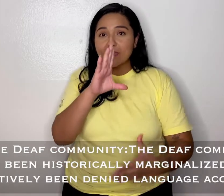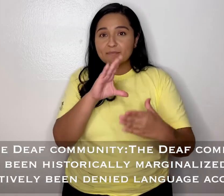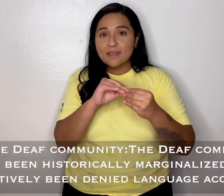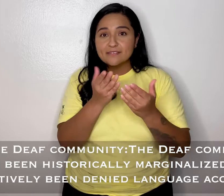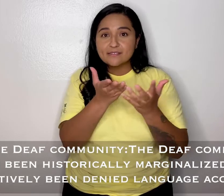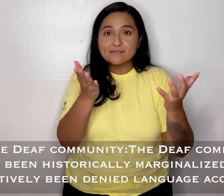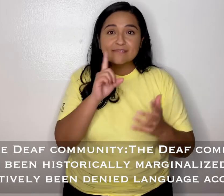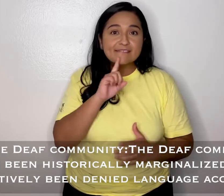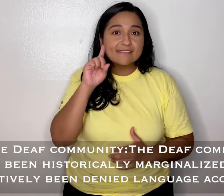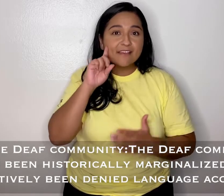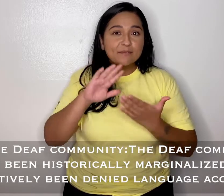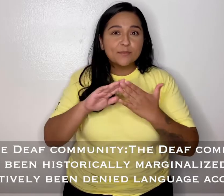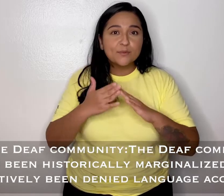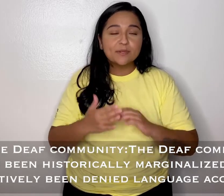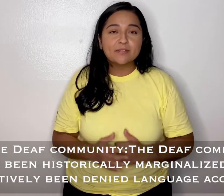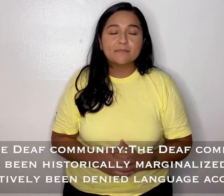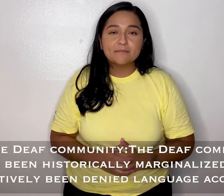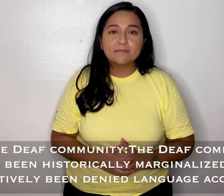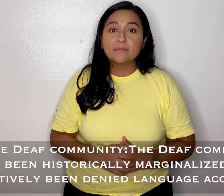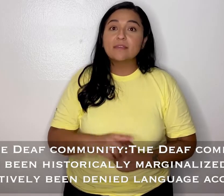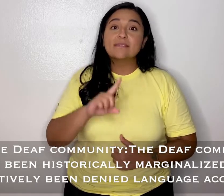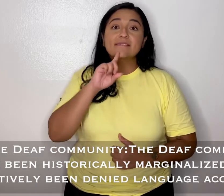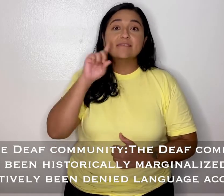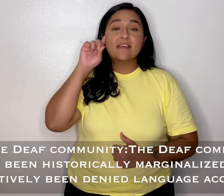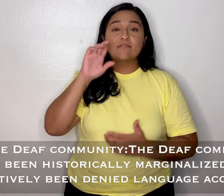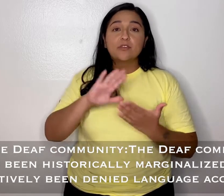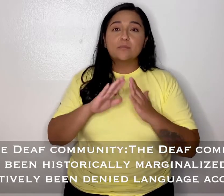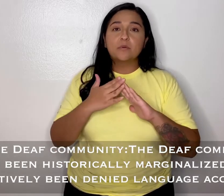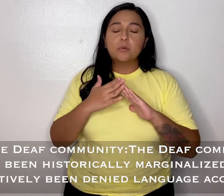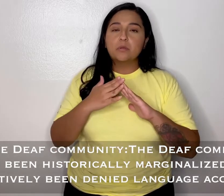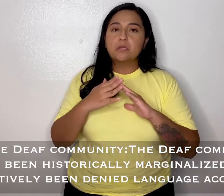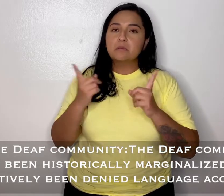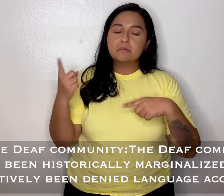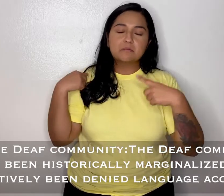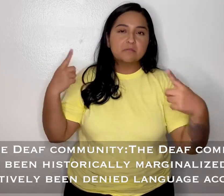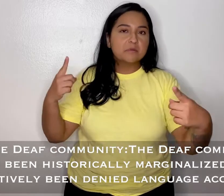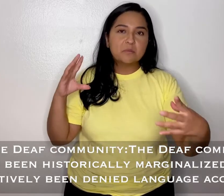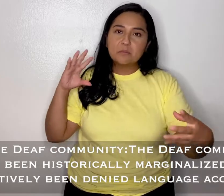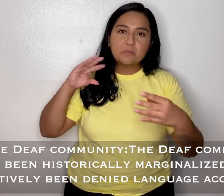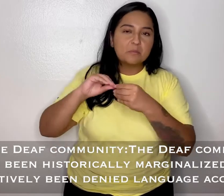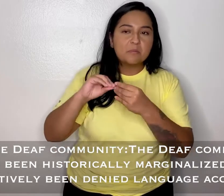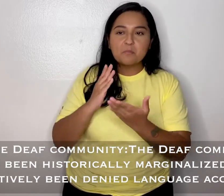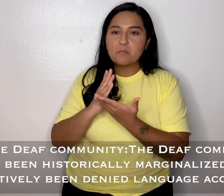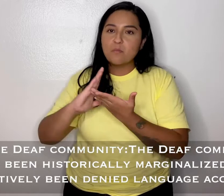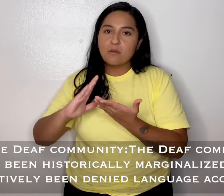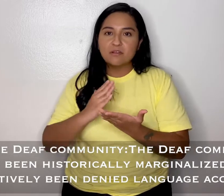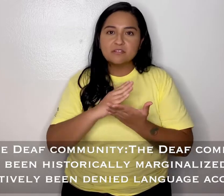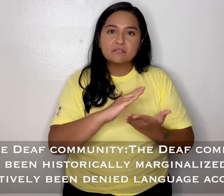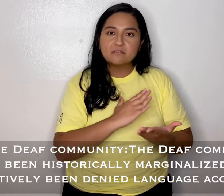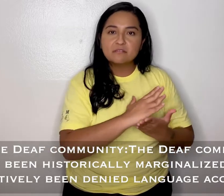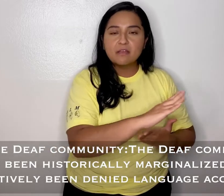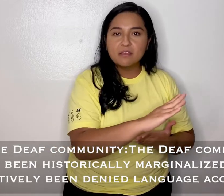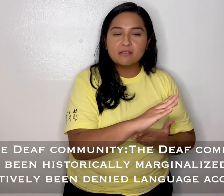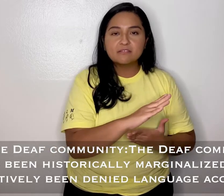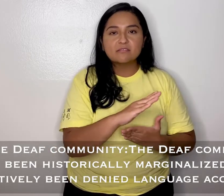To the Deaf Community The Deaf Community has been historically marginalized and actively been denied language access.